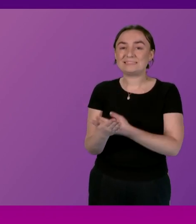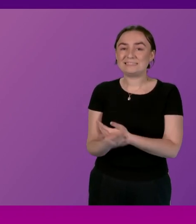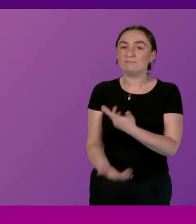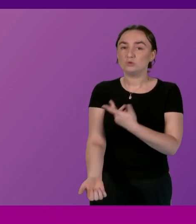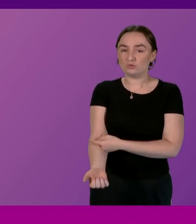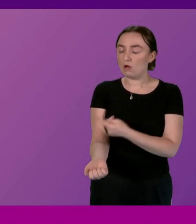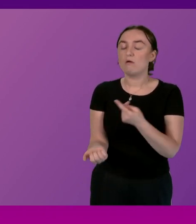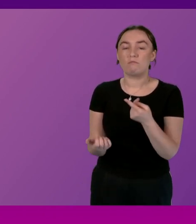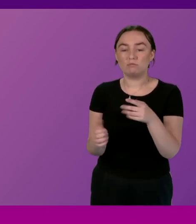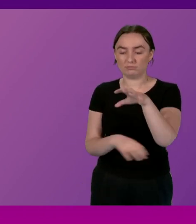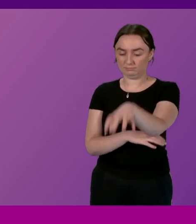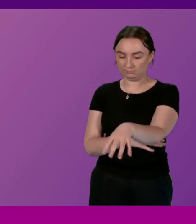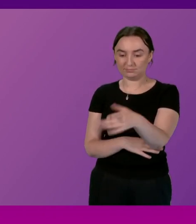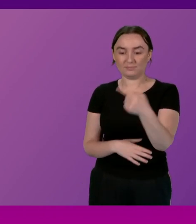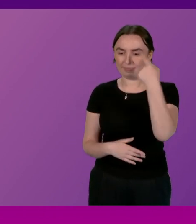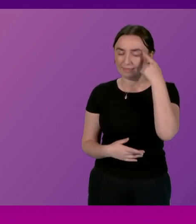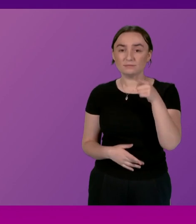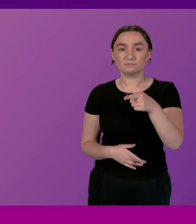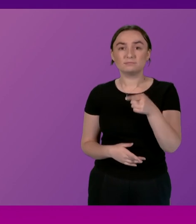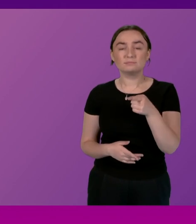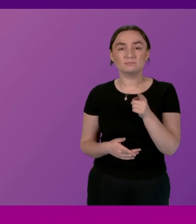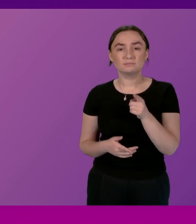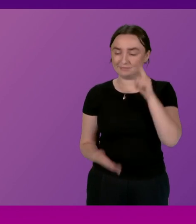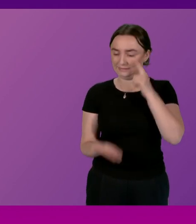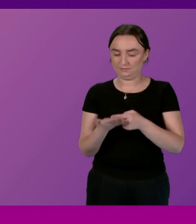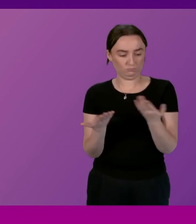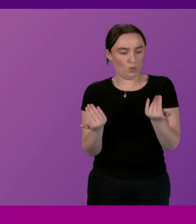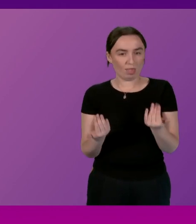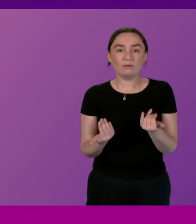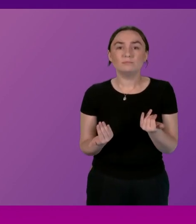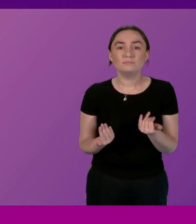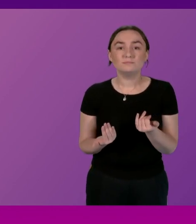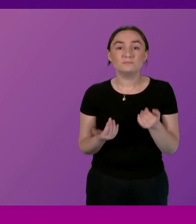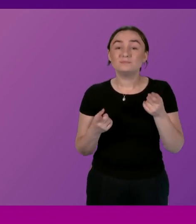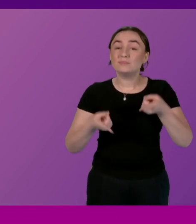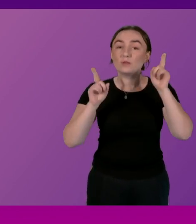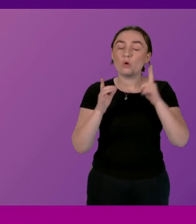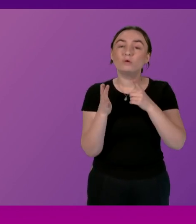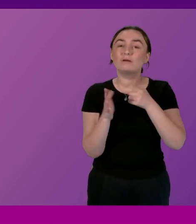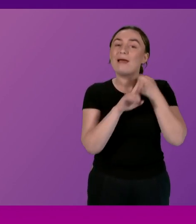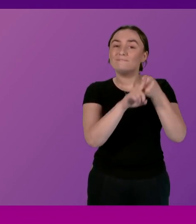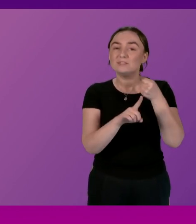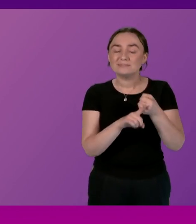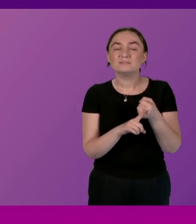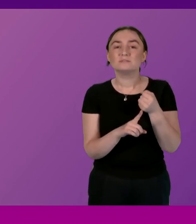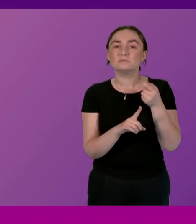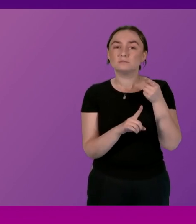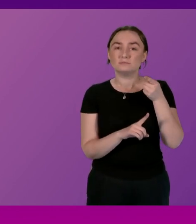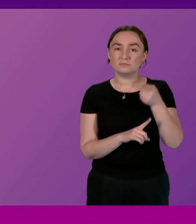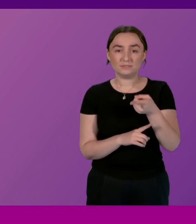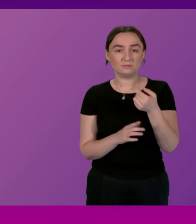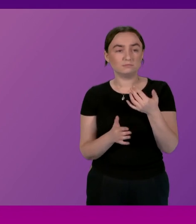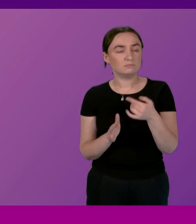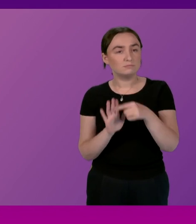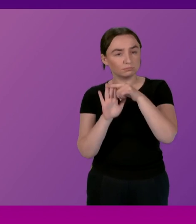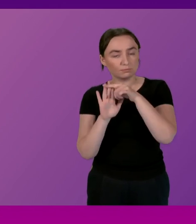it's a decision I very much welcome I also welcome the law advocate's most recent statement in relation to prosecution policy in this regard